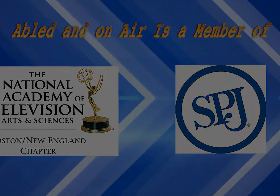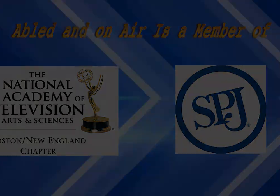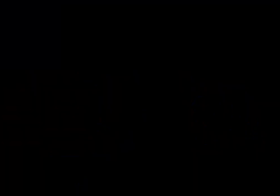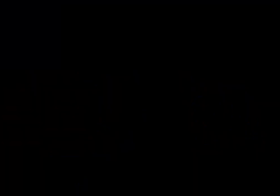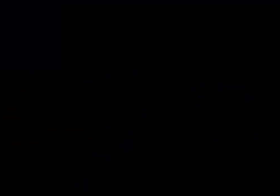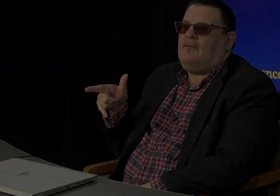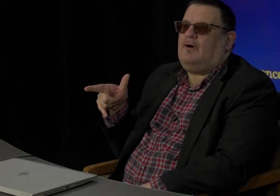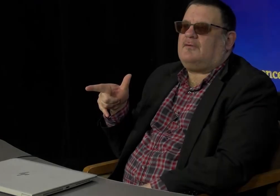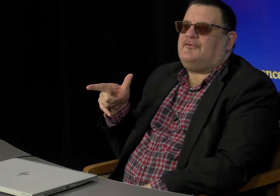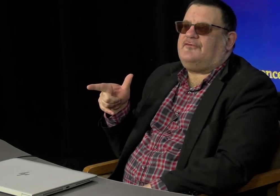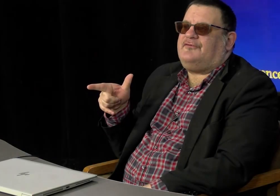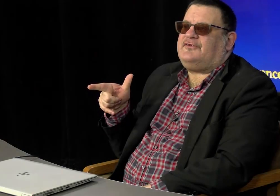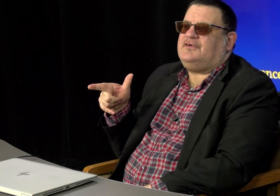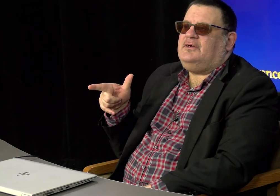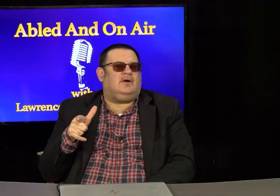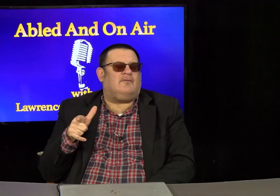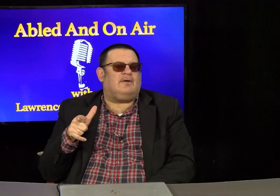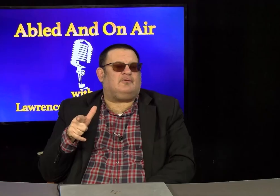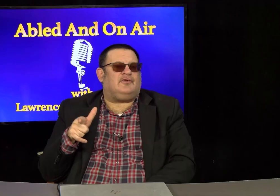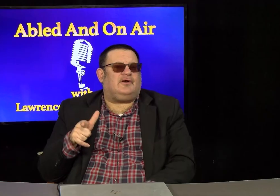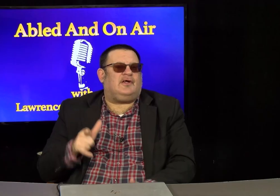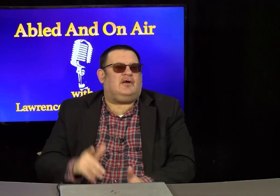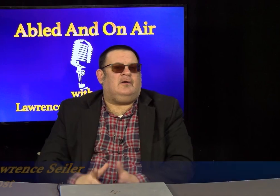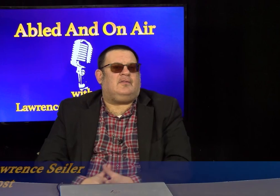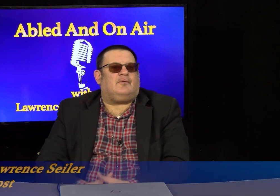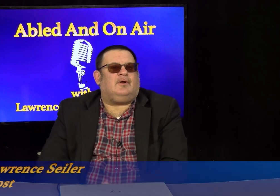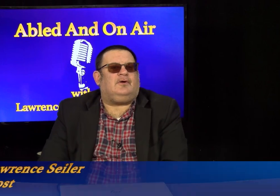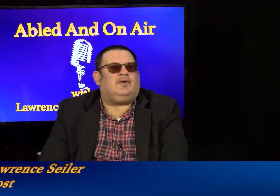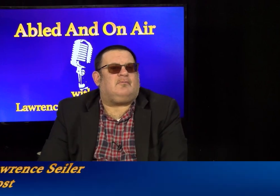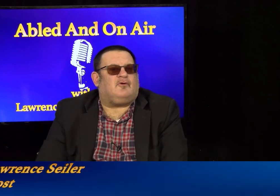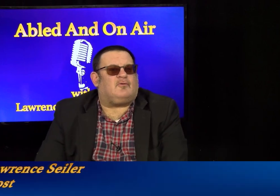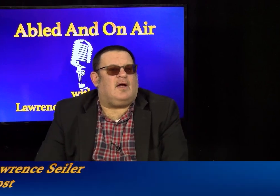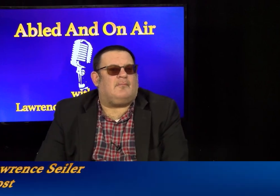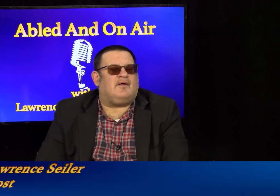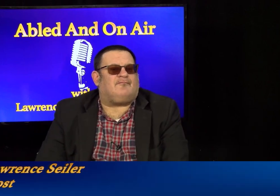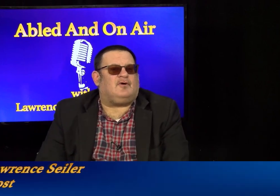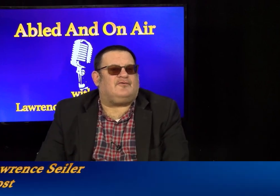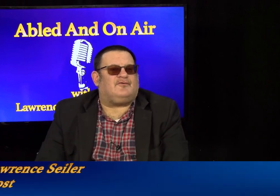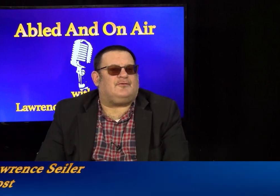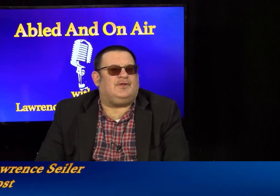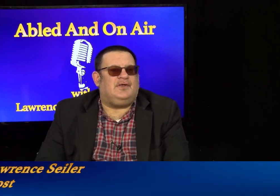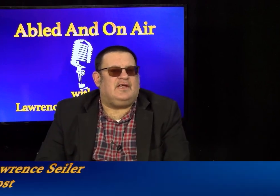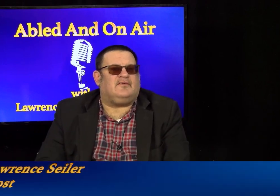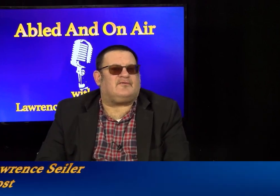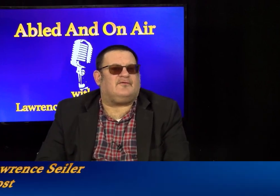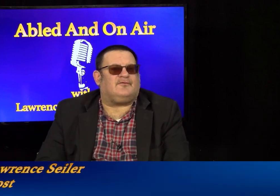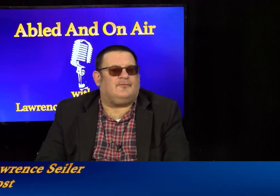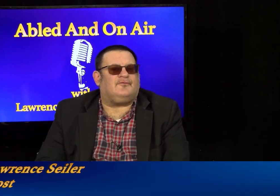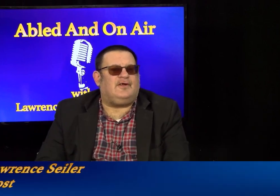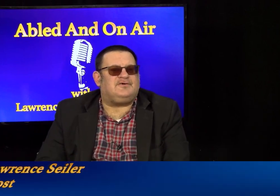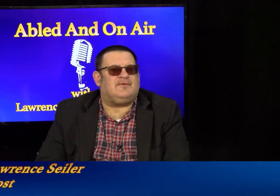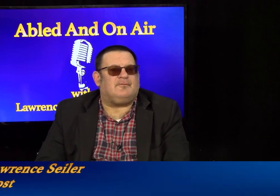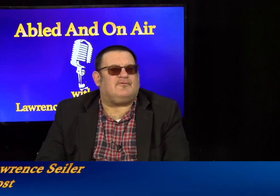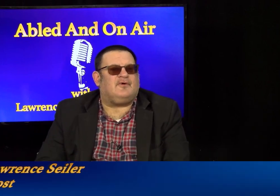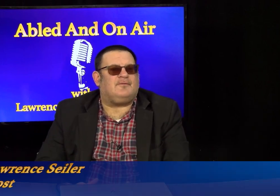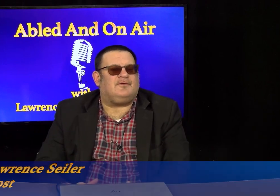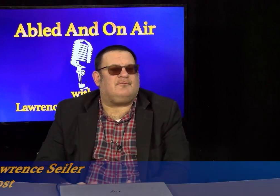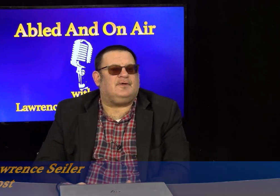Welcome to this edition of Ableton on Air, the one and only program that focuses on the needs, concerns, and achievements of the differently